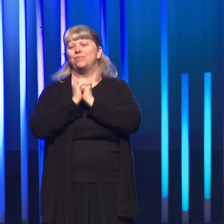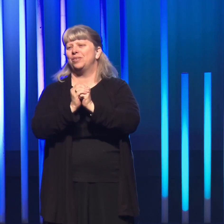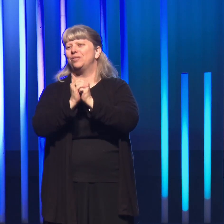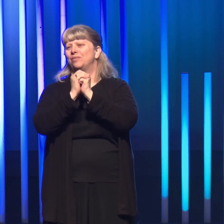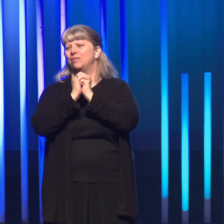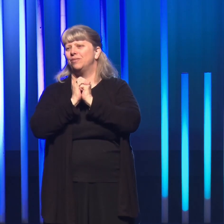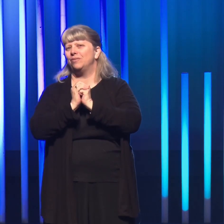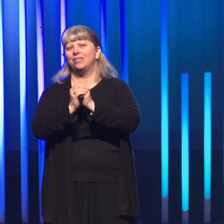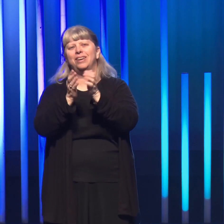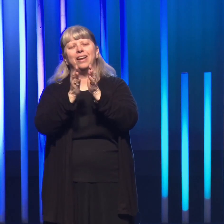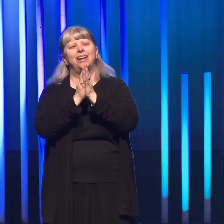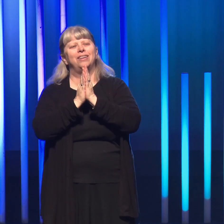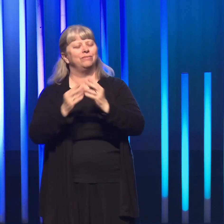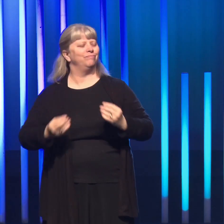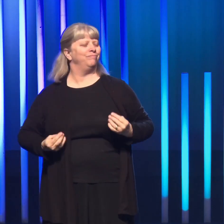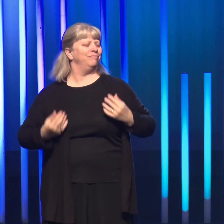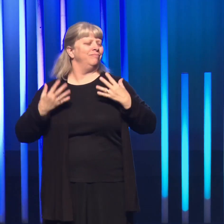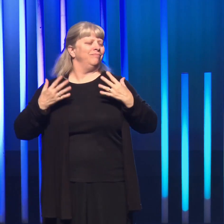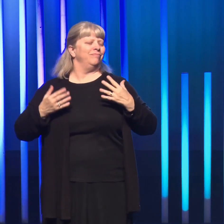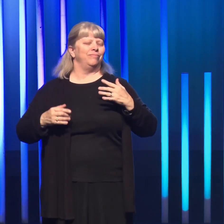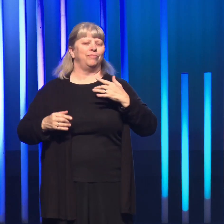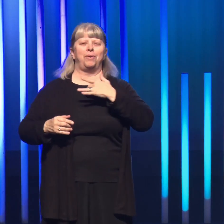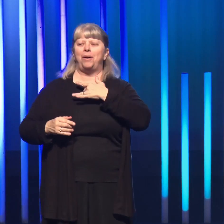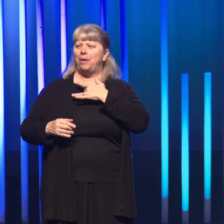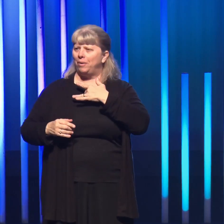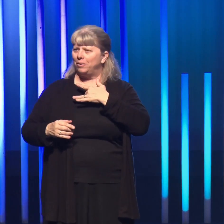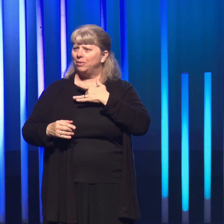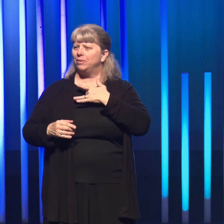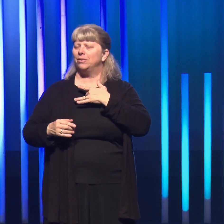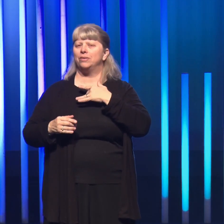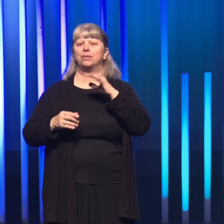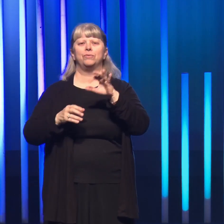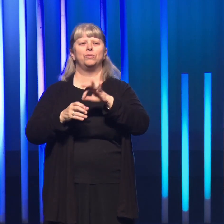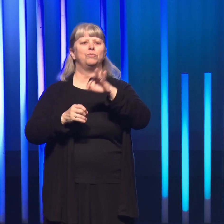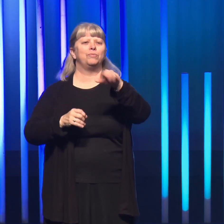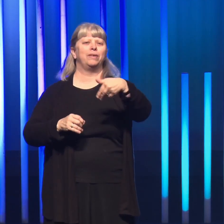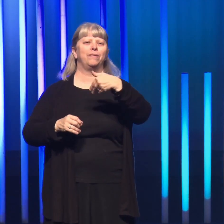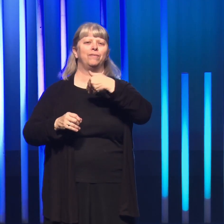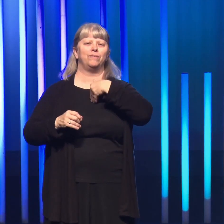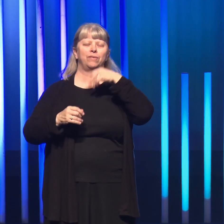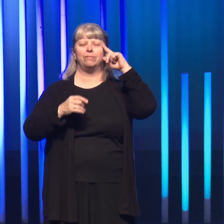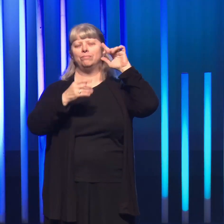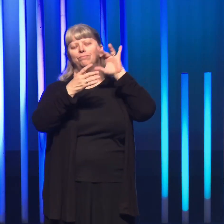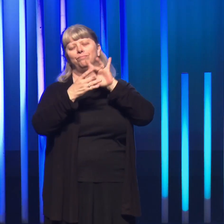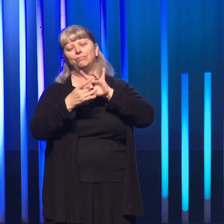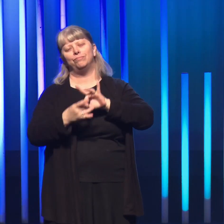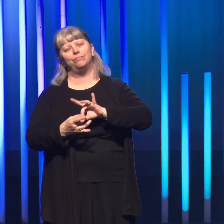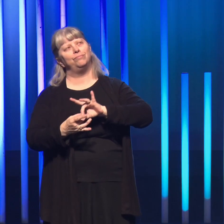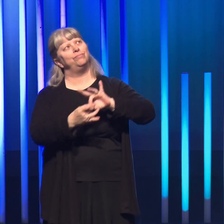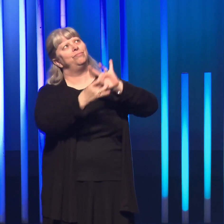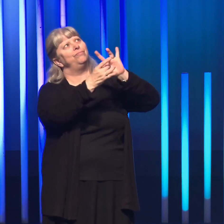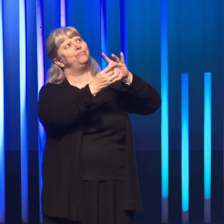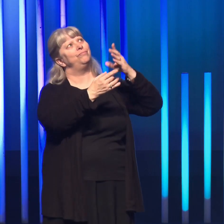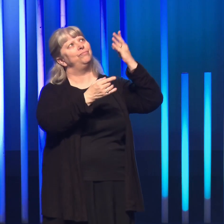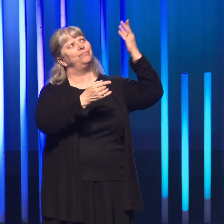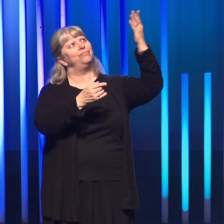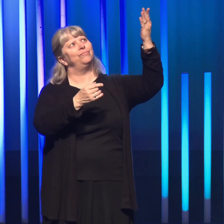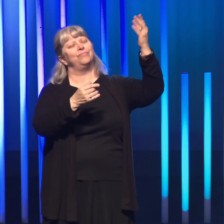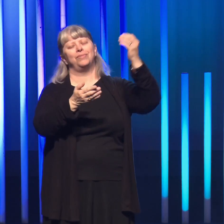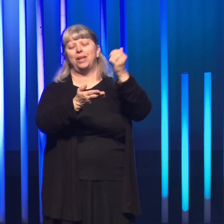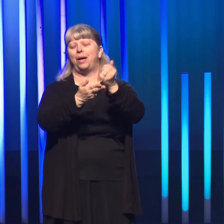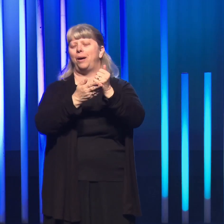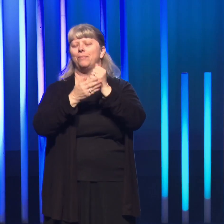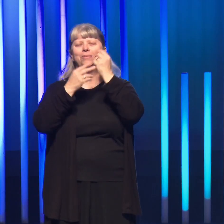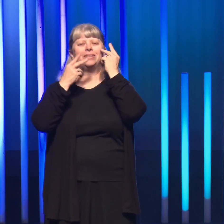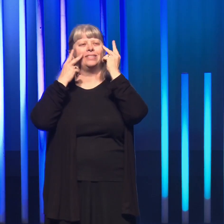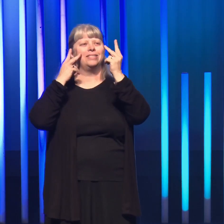And we ask that you inspire our hearts to be spiritually mindful of you, that you help us to